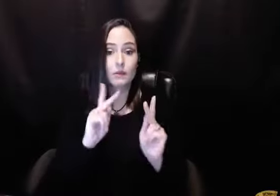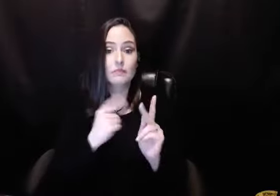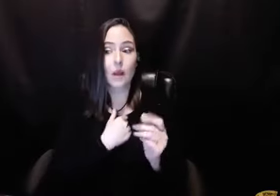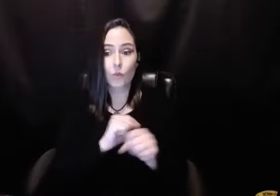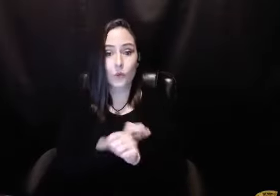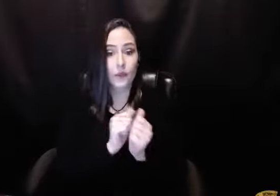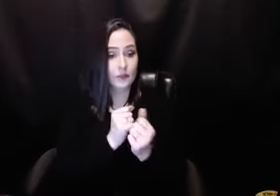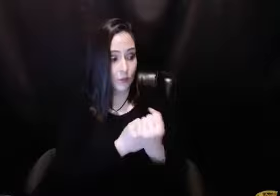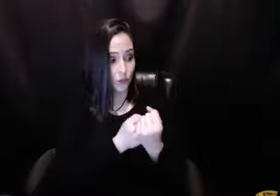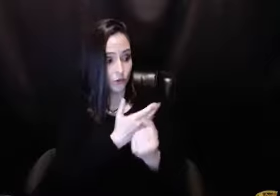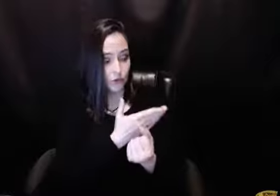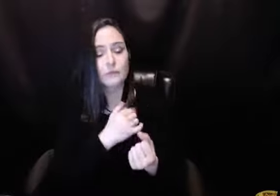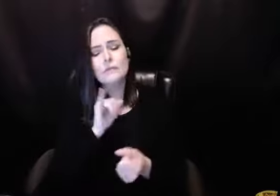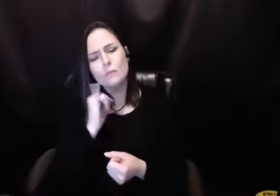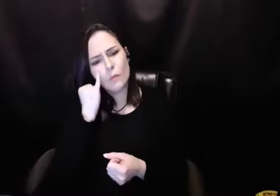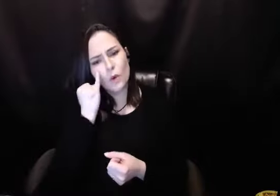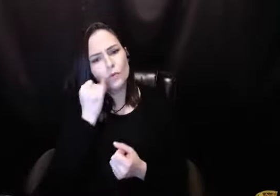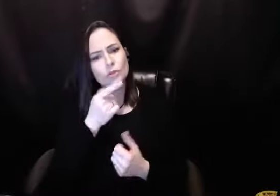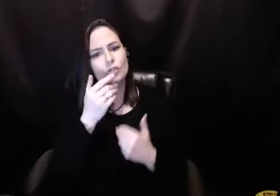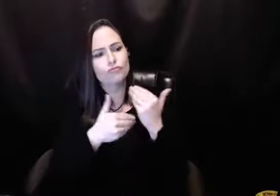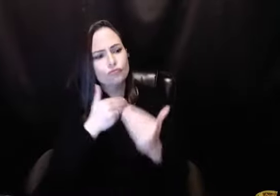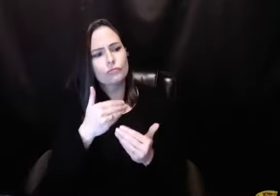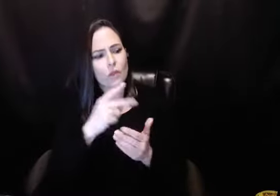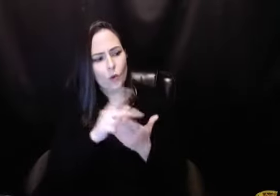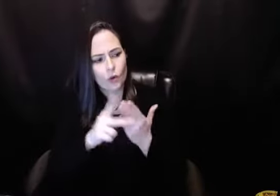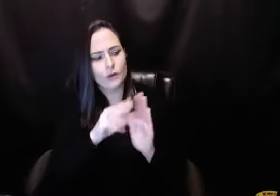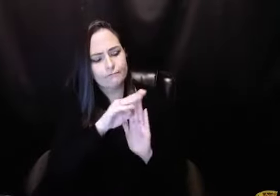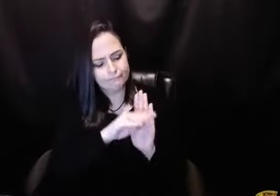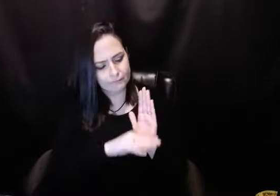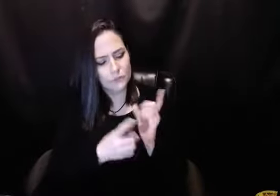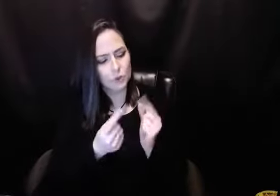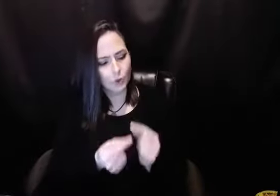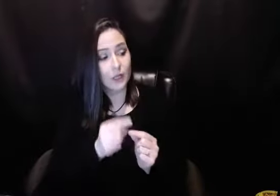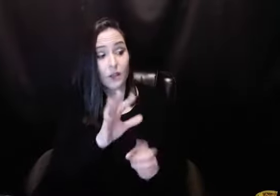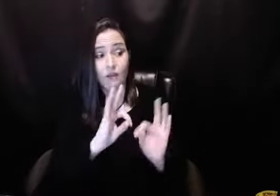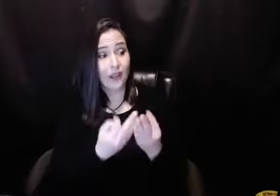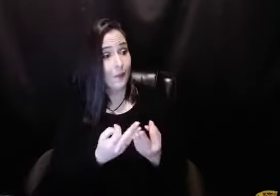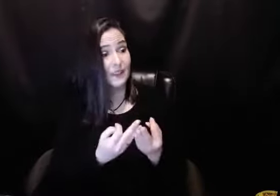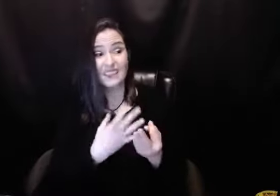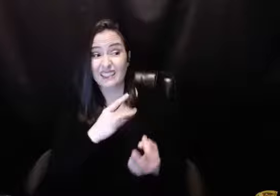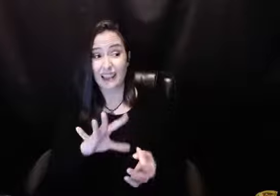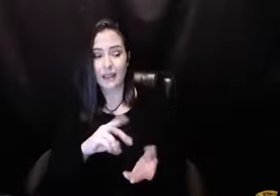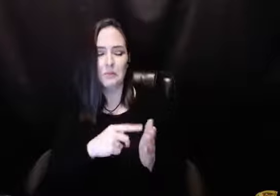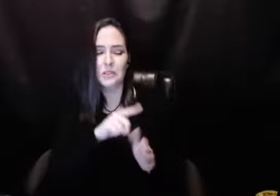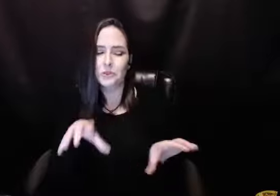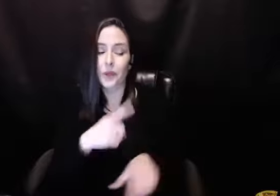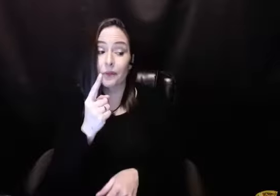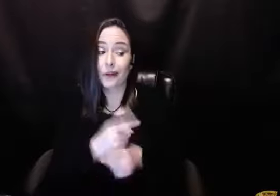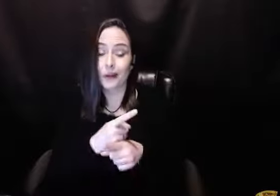with it. And a lot of times I always tell people I sponsor, if when you're working the program and your family are not really thrilled